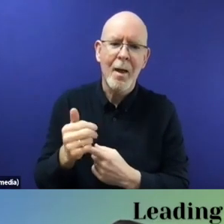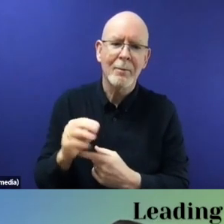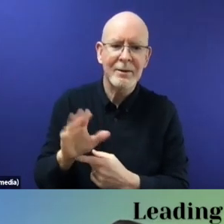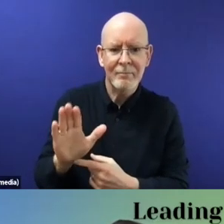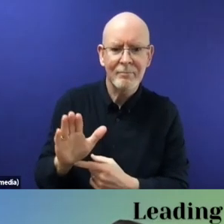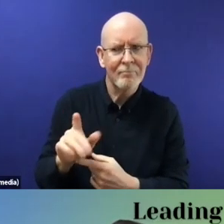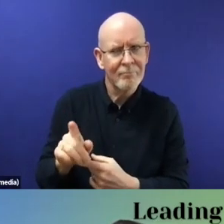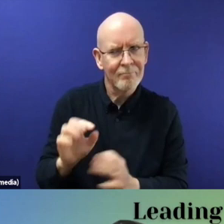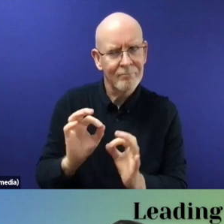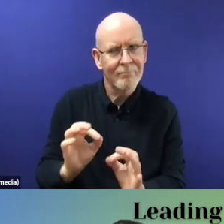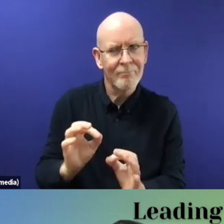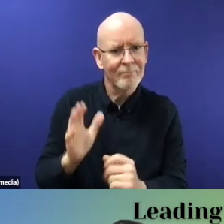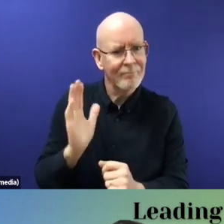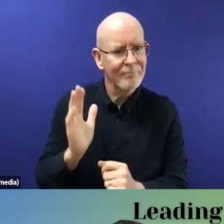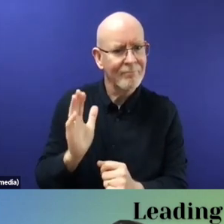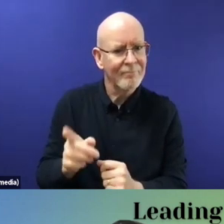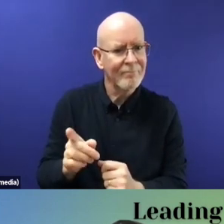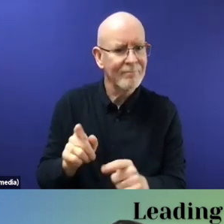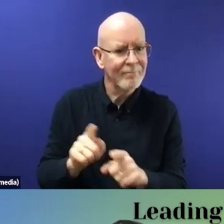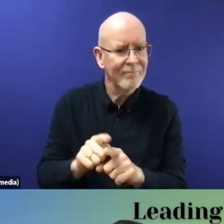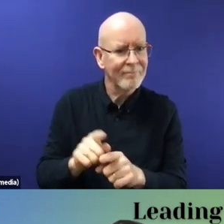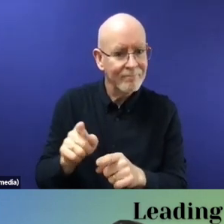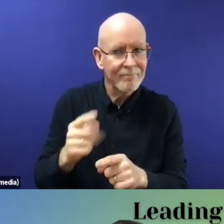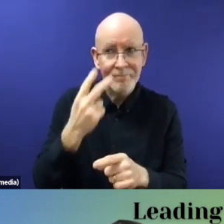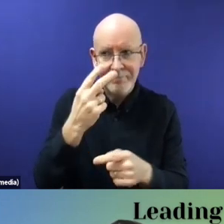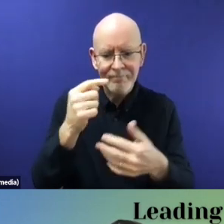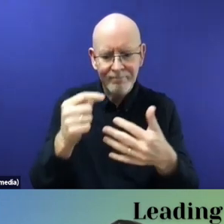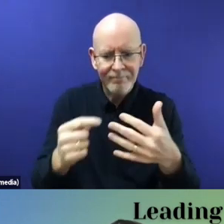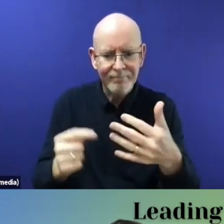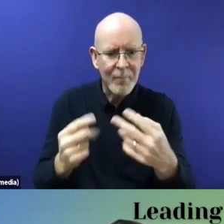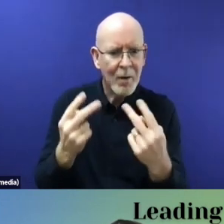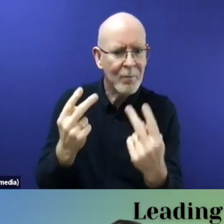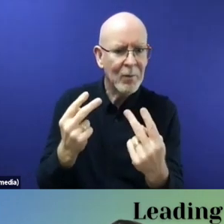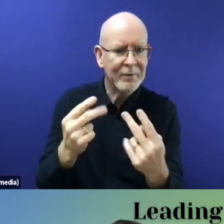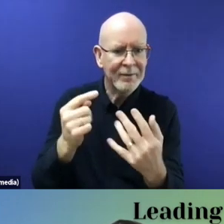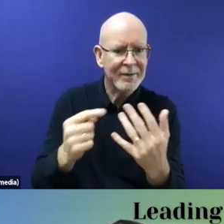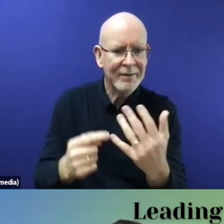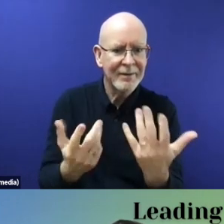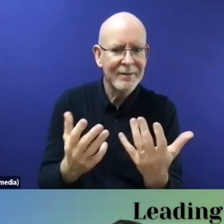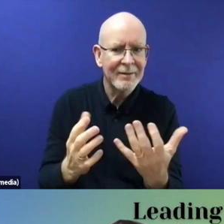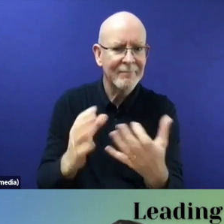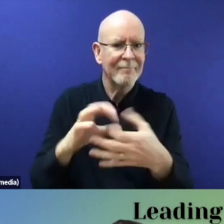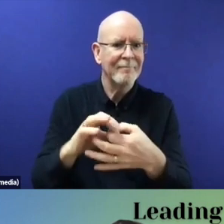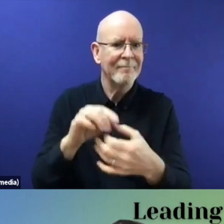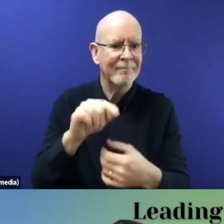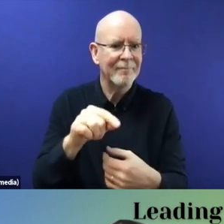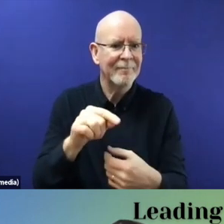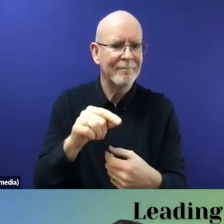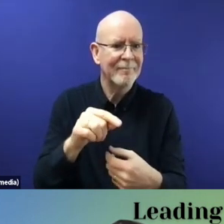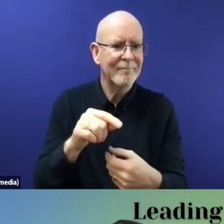crucial importance of including refugee experiences and voices